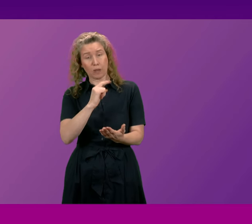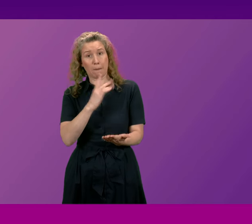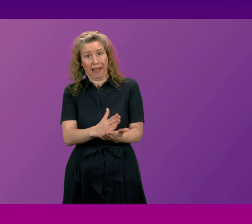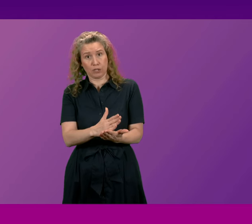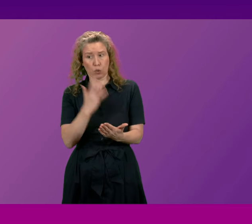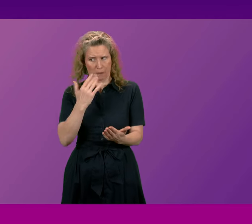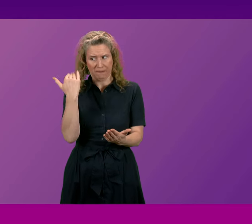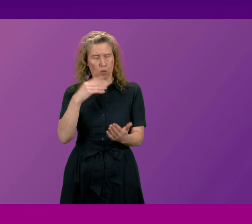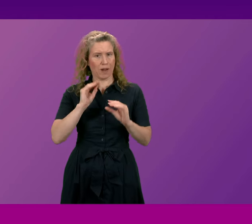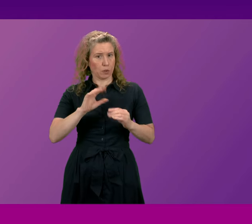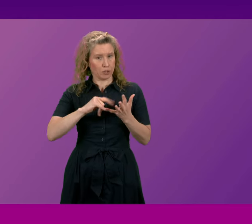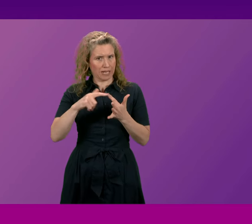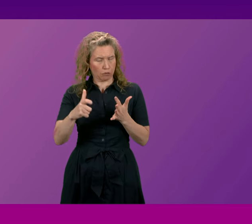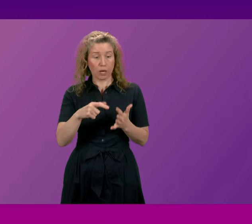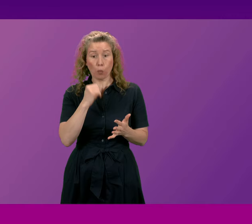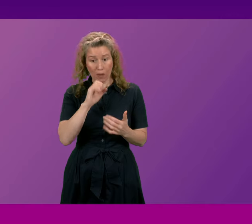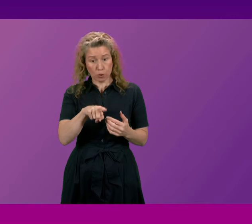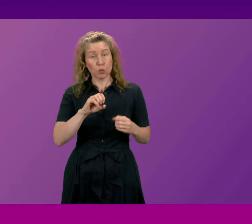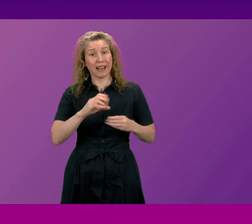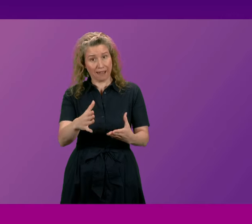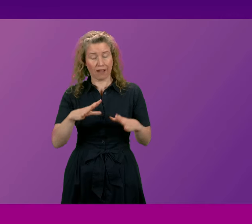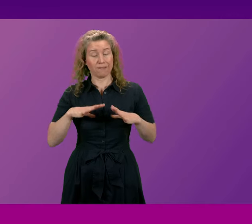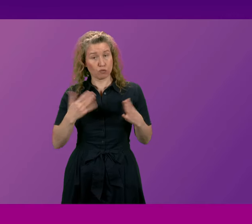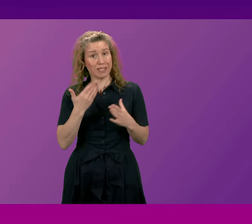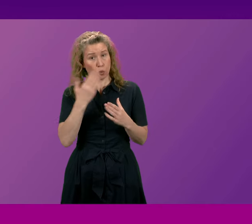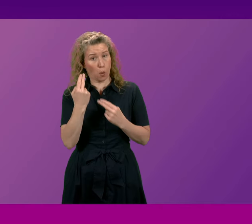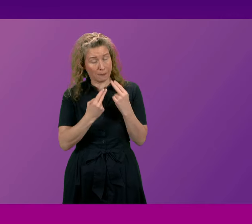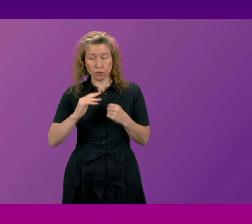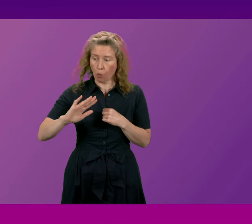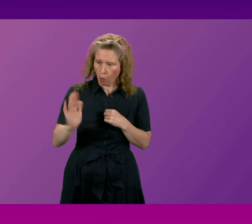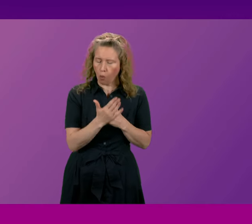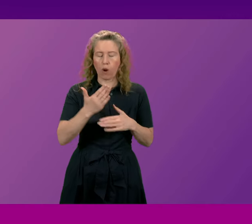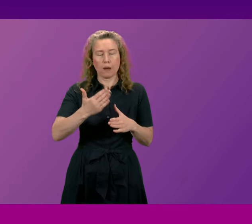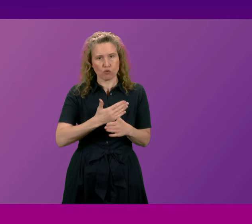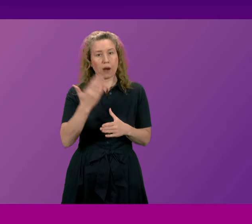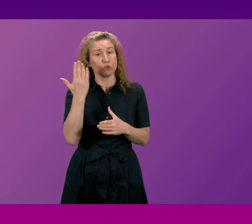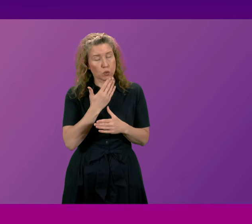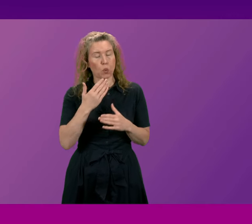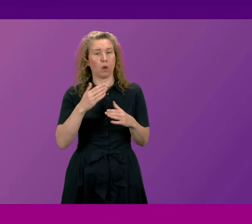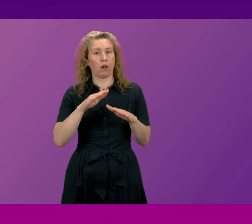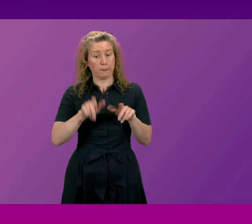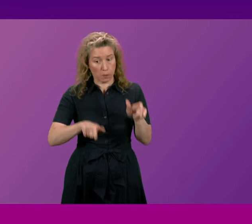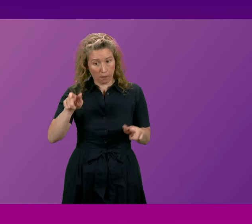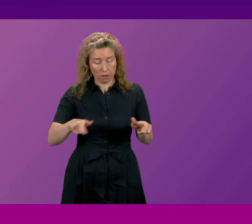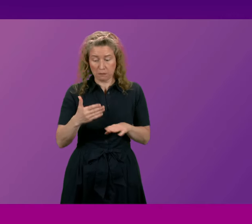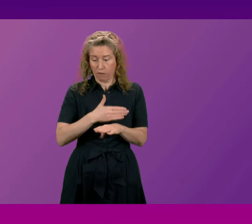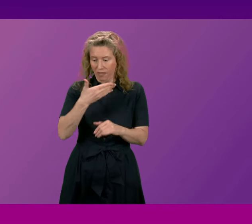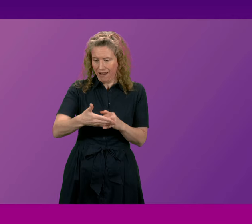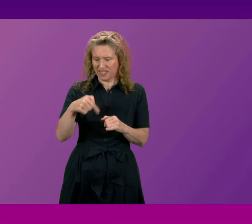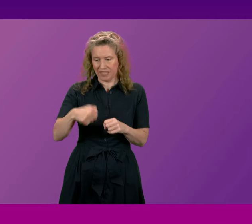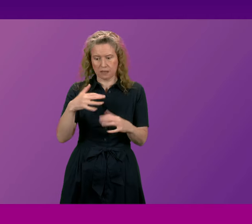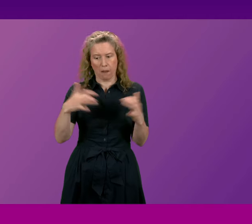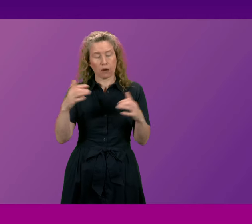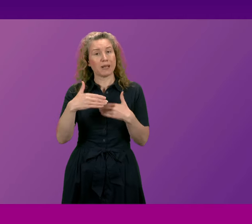Secretary to deliver free school meals to all primary school pupils by the end of this parliamentary session? That was a simple